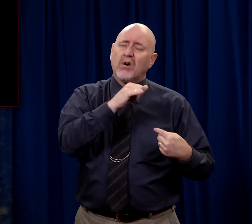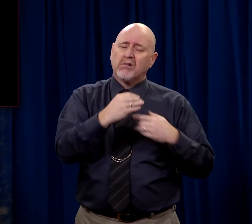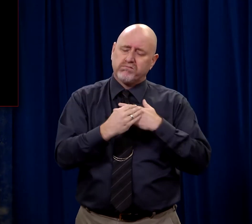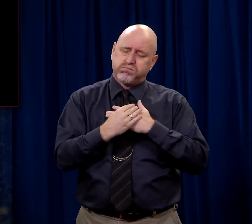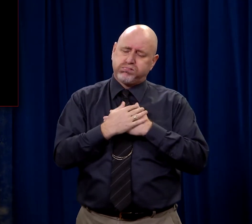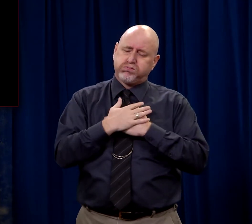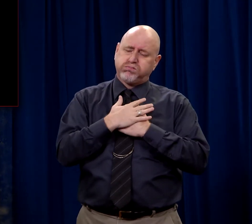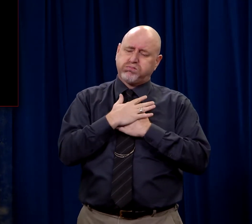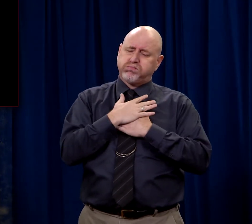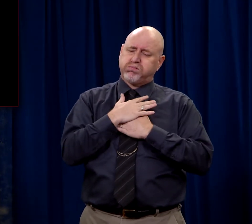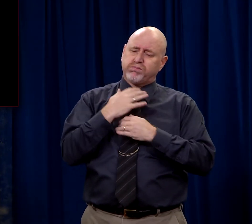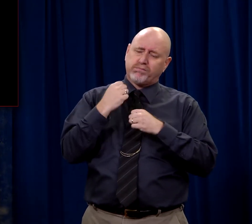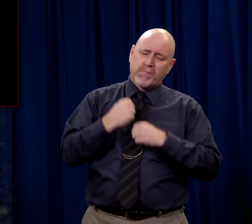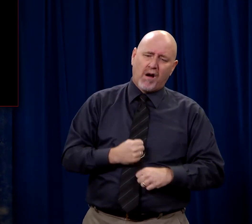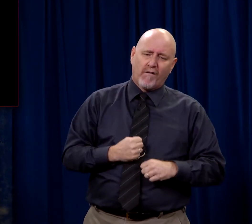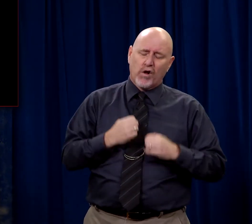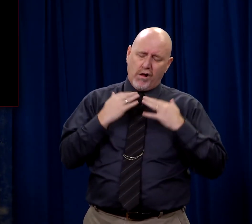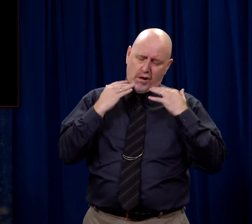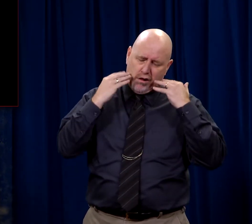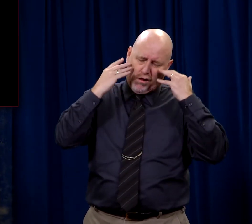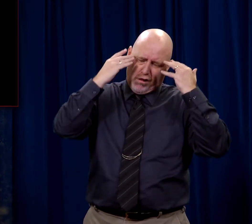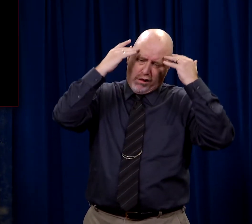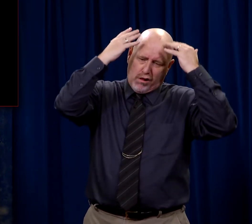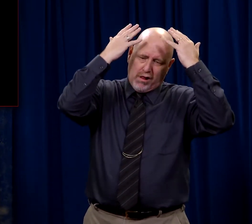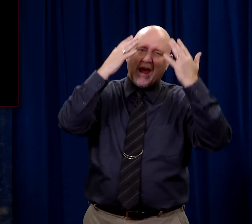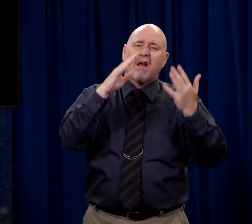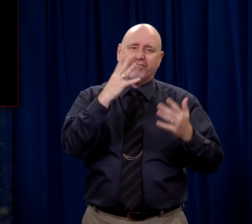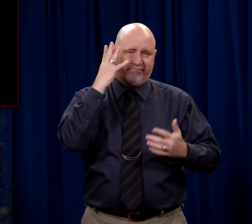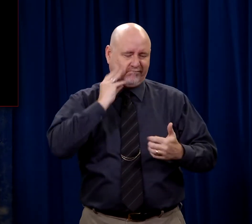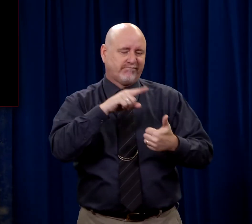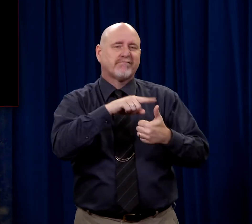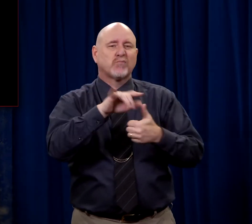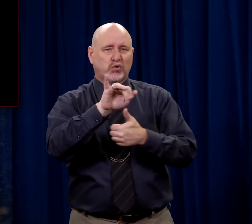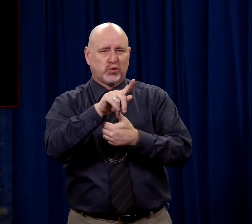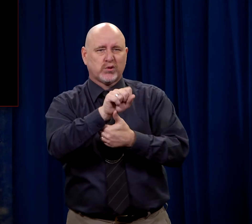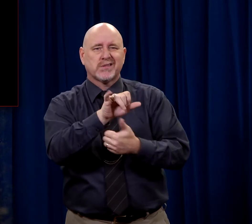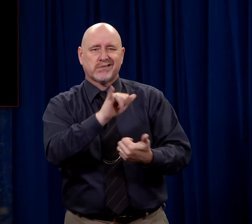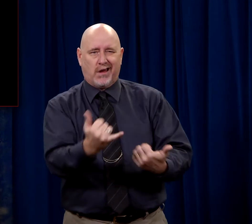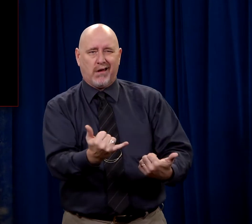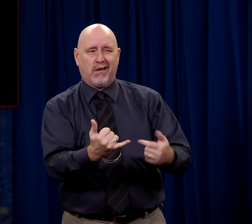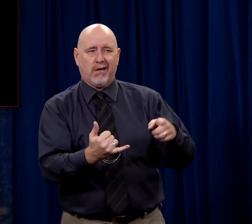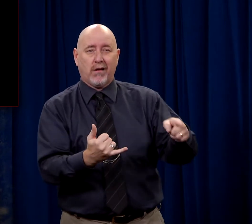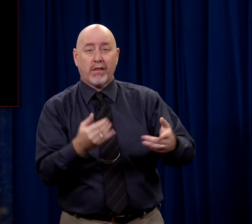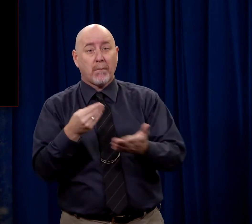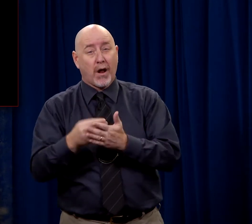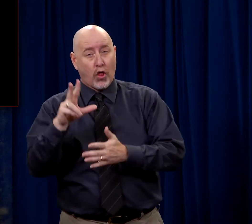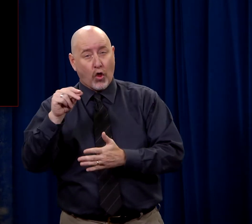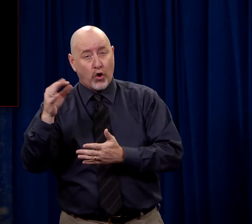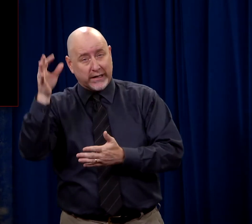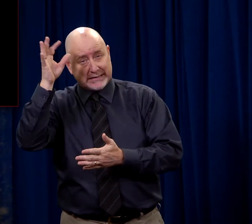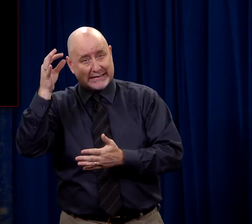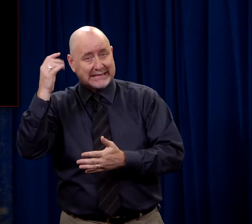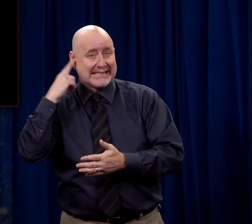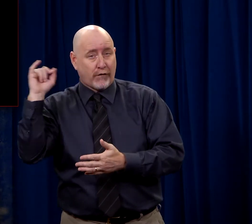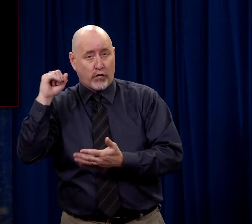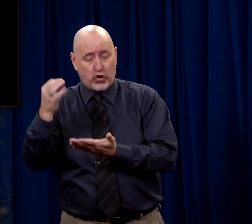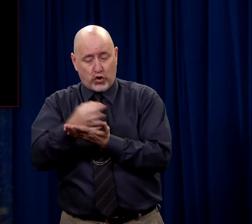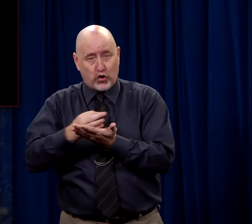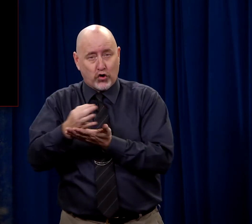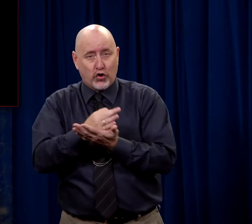overwhelming, choking thing. And that's what's happening to Judas. That money, those 30 pieces